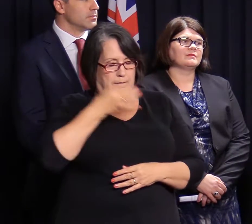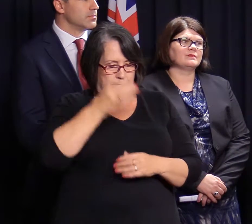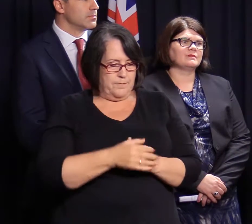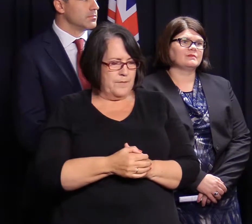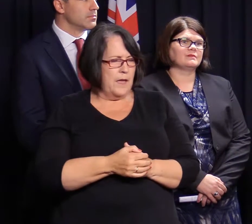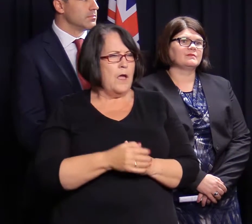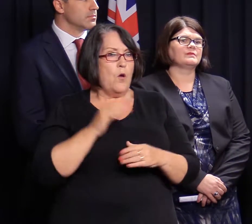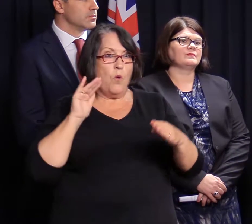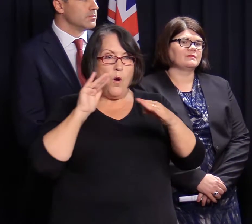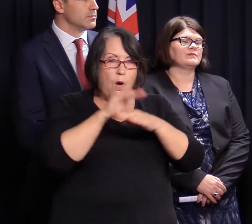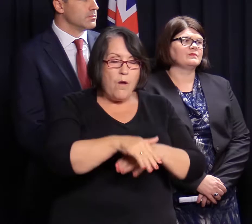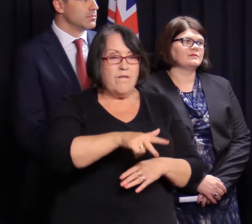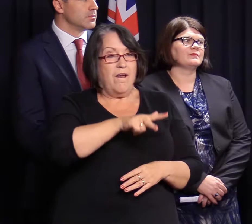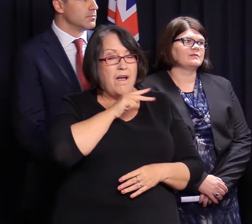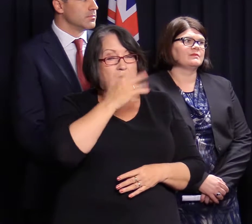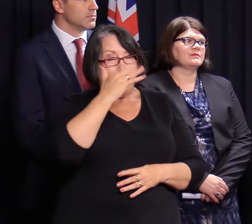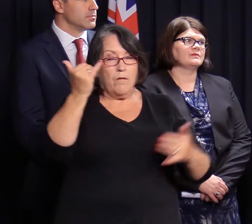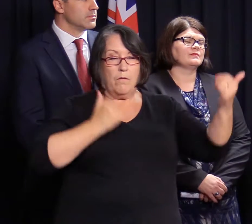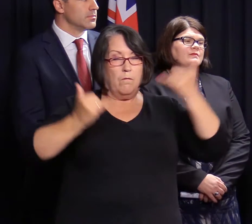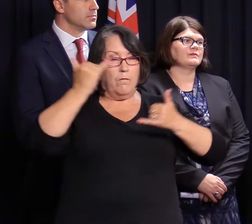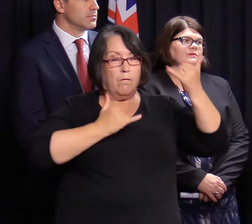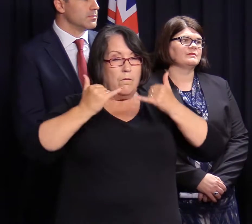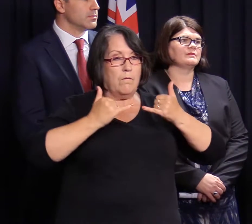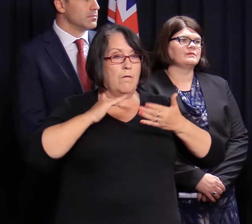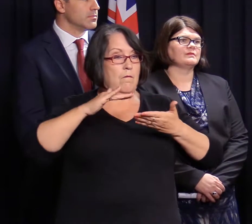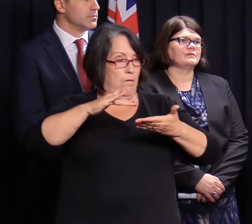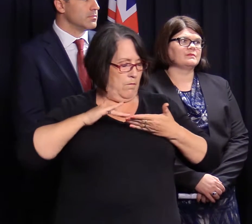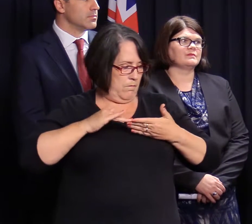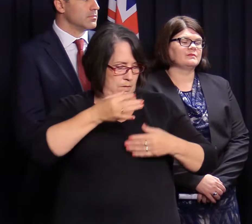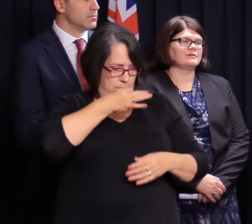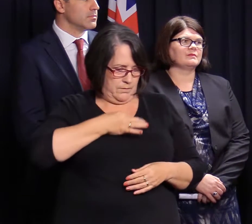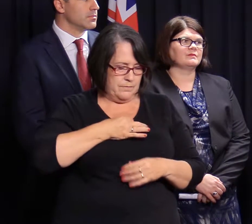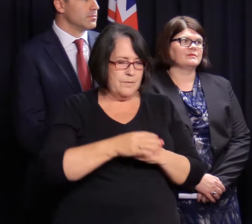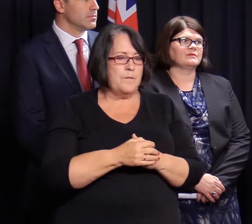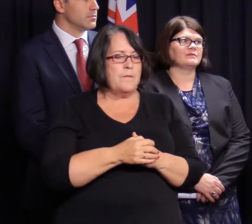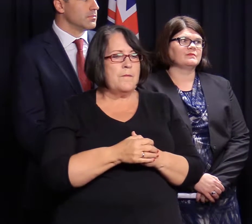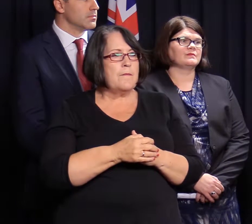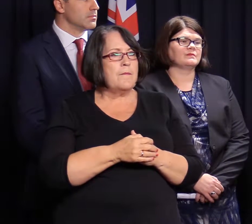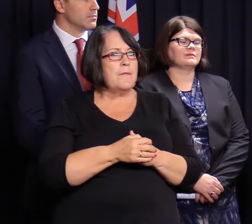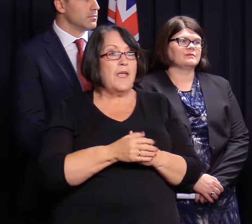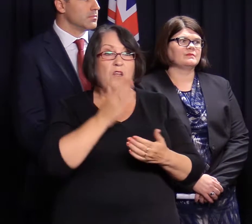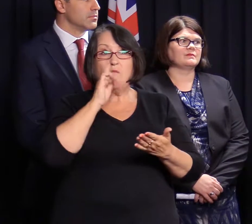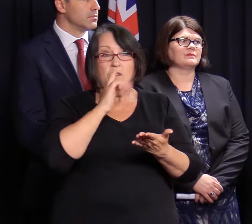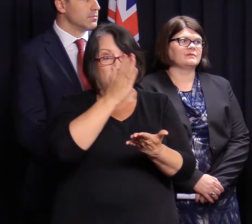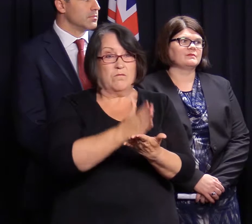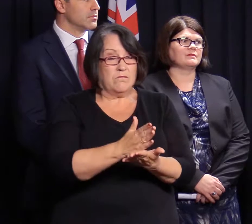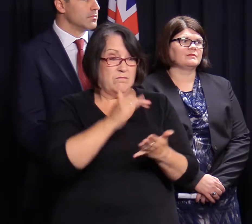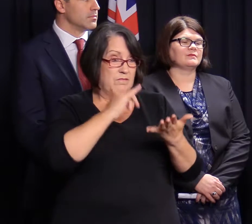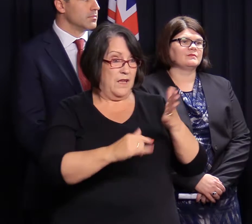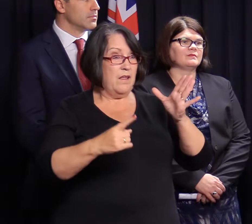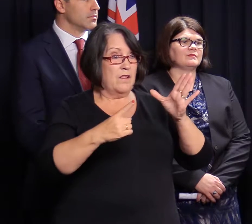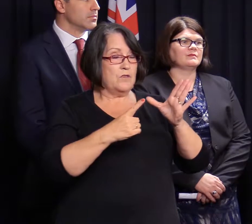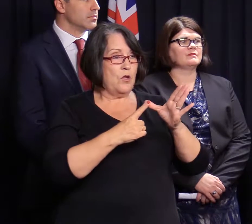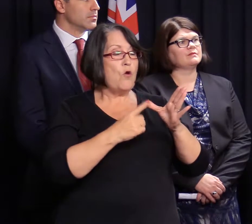We've exceeded 850 odd calls for assistance over that period and the truth of the matter is that South Australia